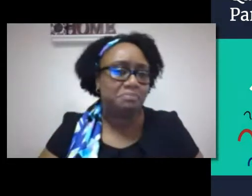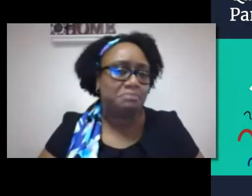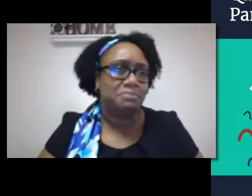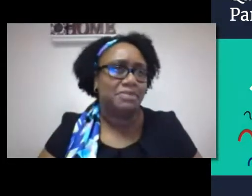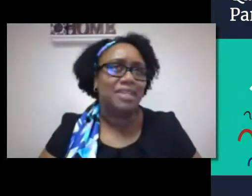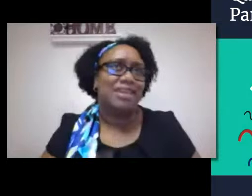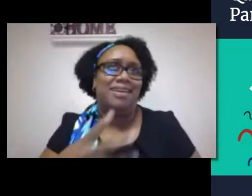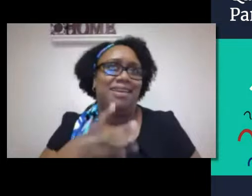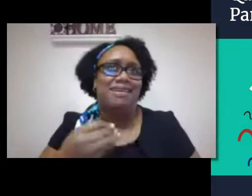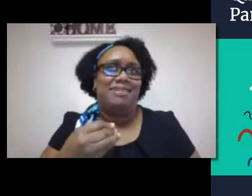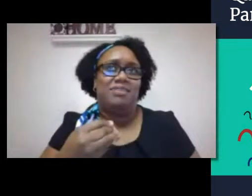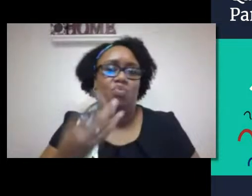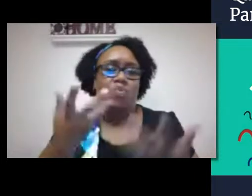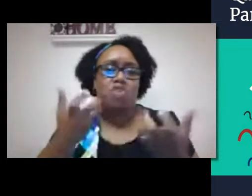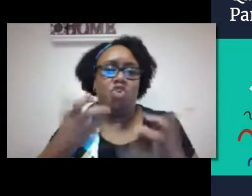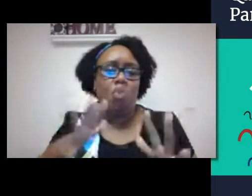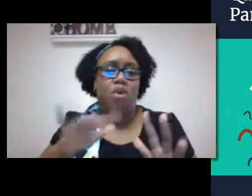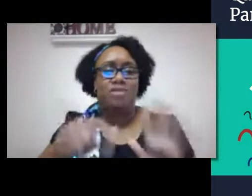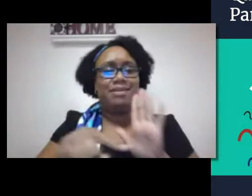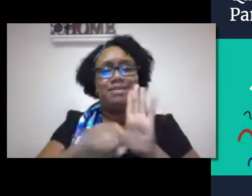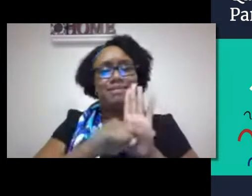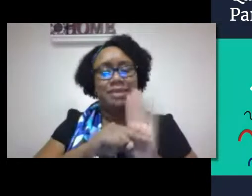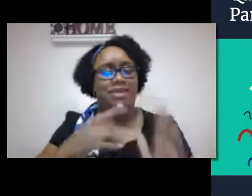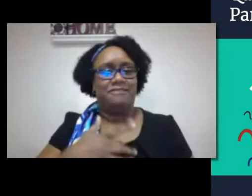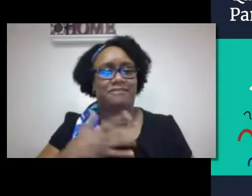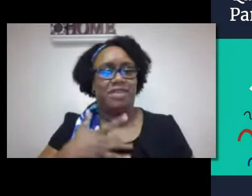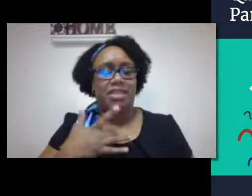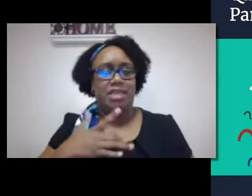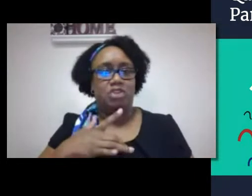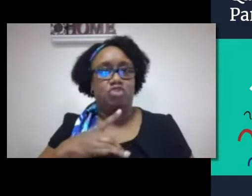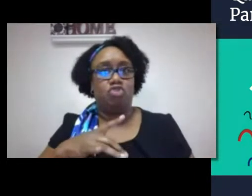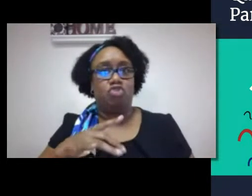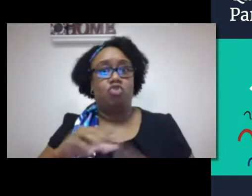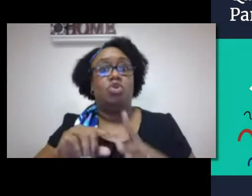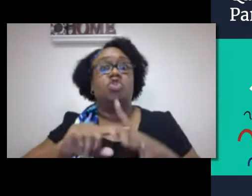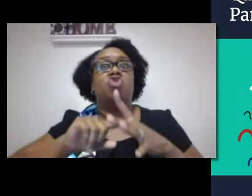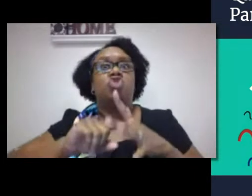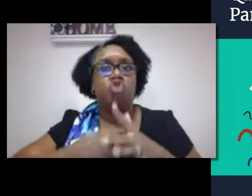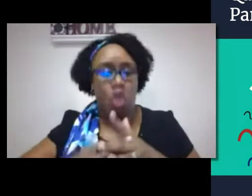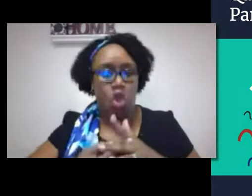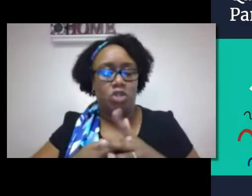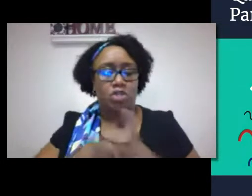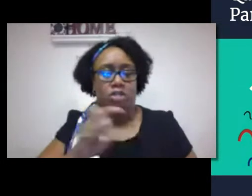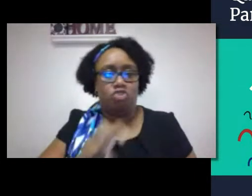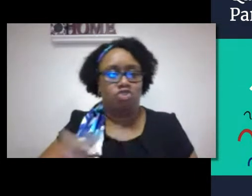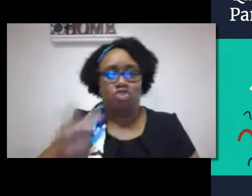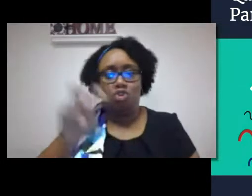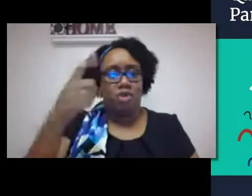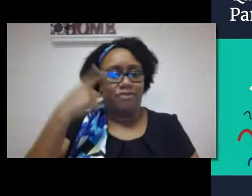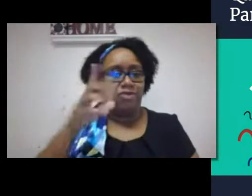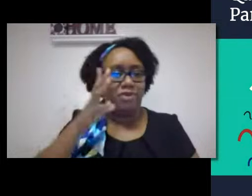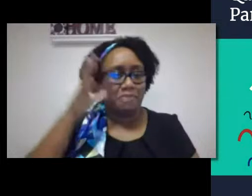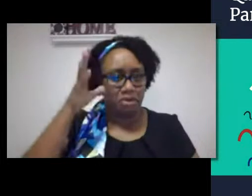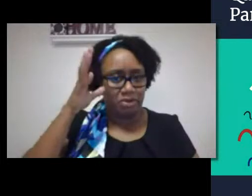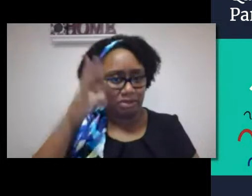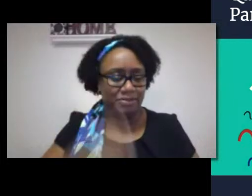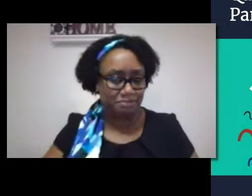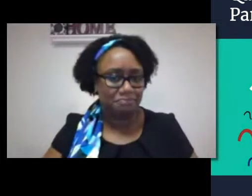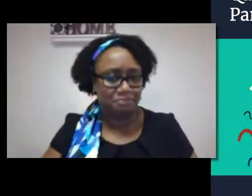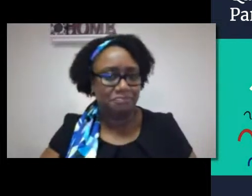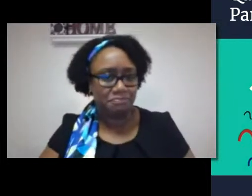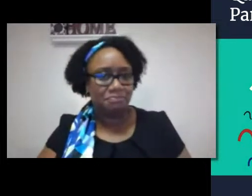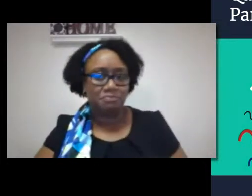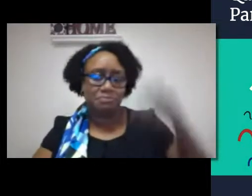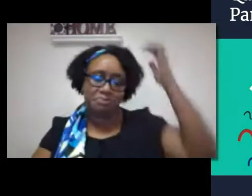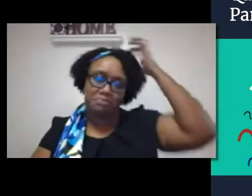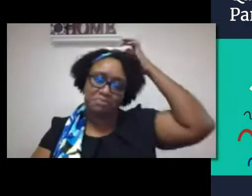compassion sometimes makes things more sad. And so we don't want to leave parents with